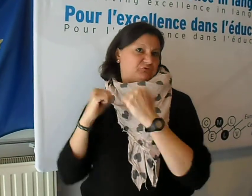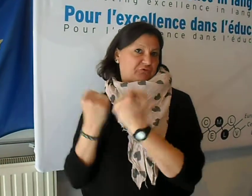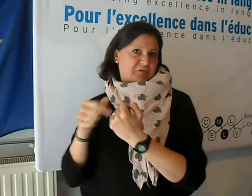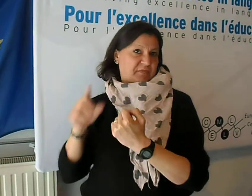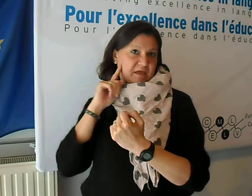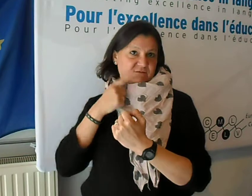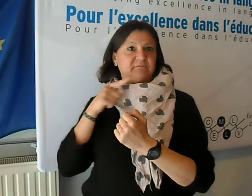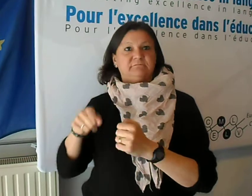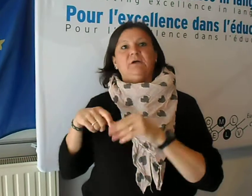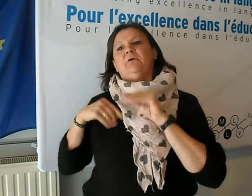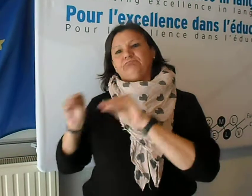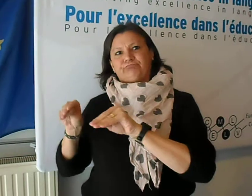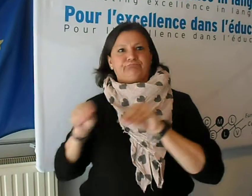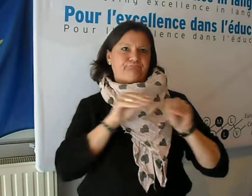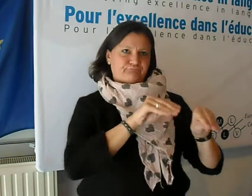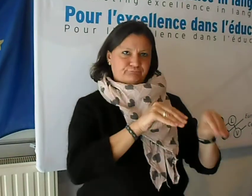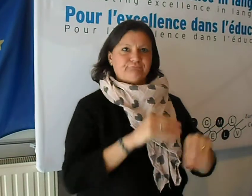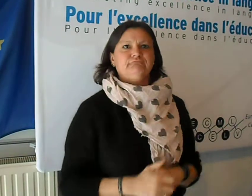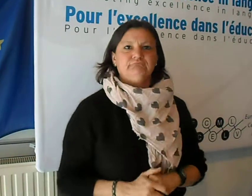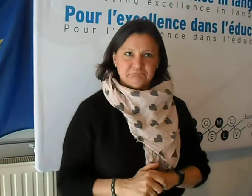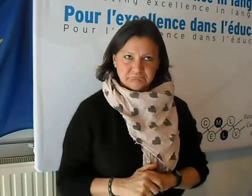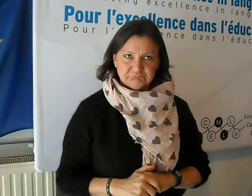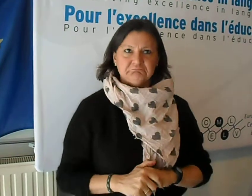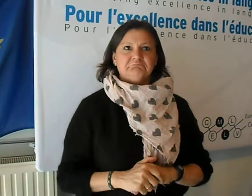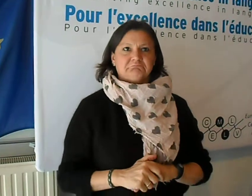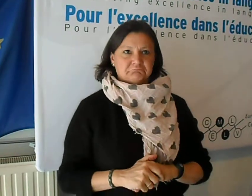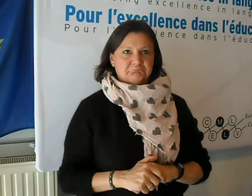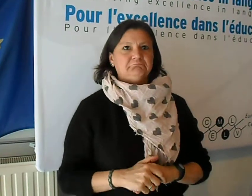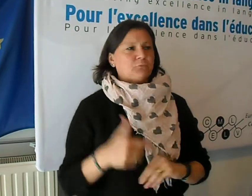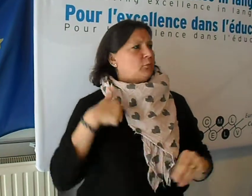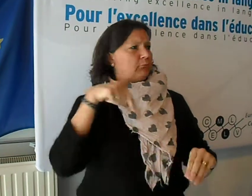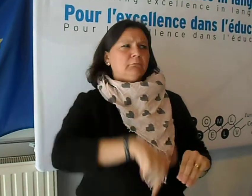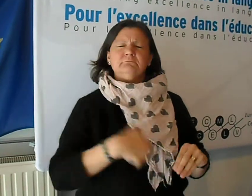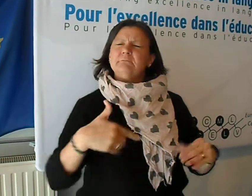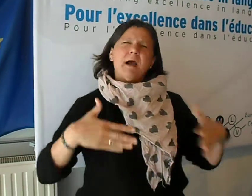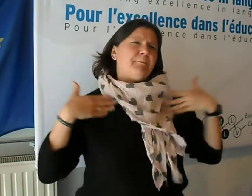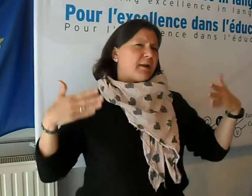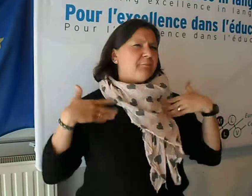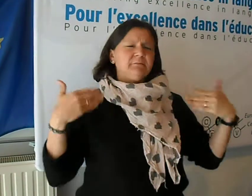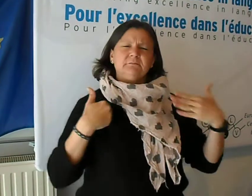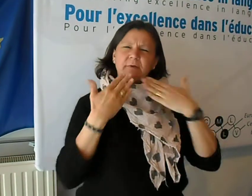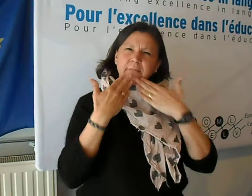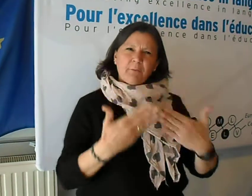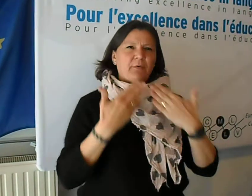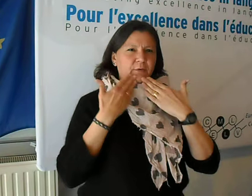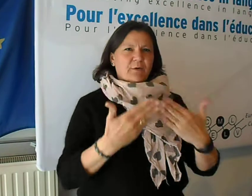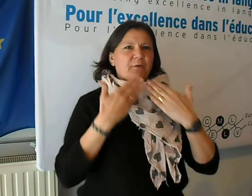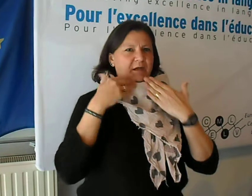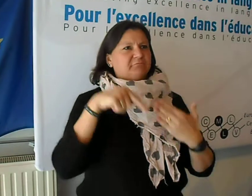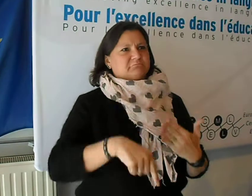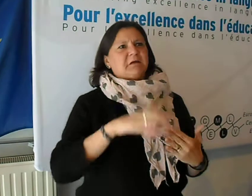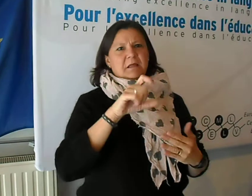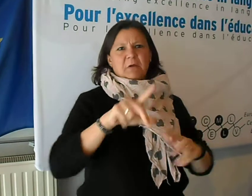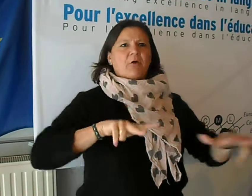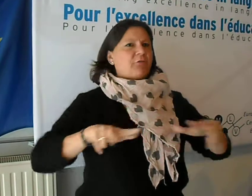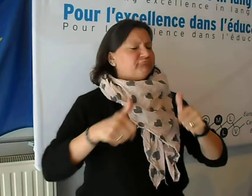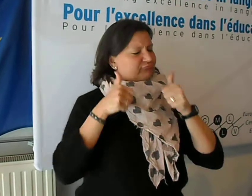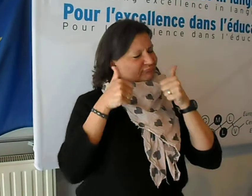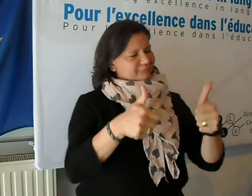university, the other one I teach in a private nonprofit association. And I'm so happy and grateful to be part of